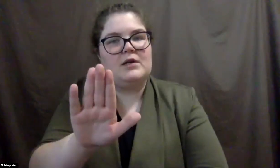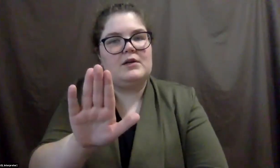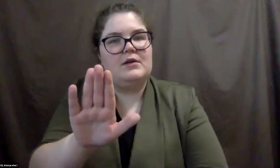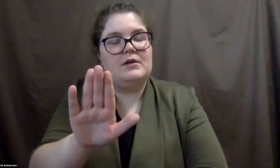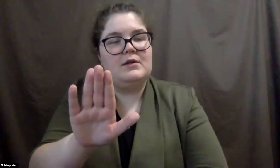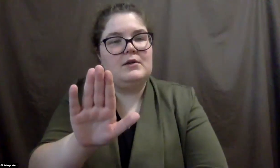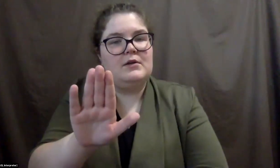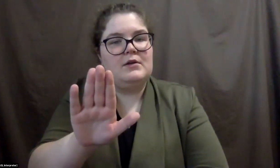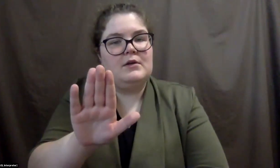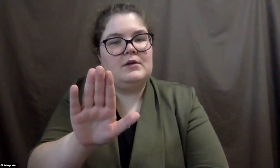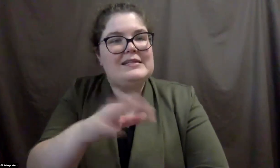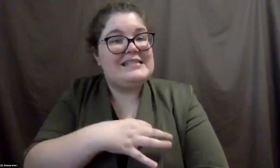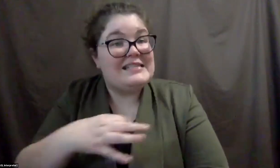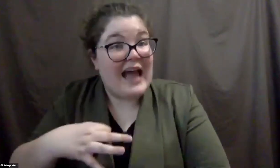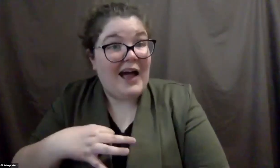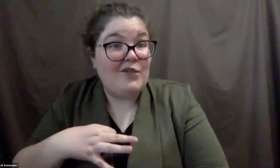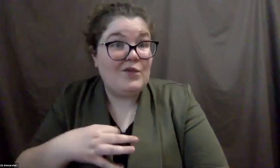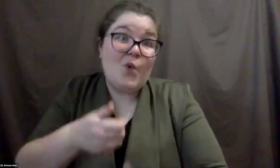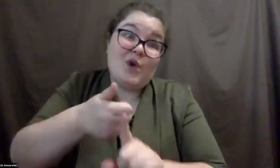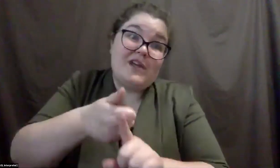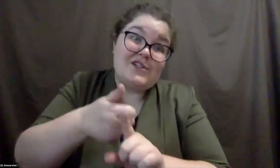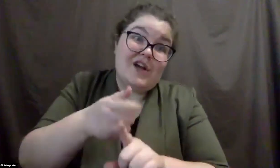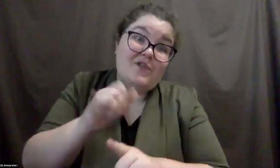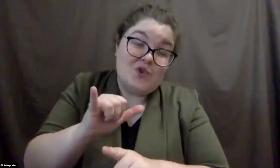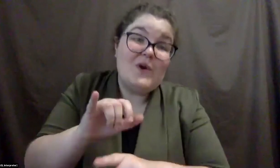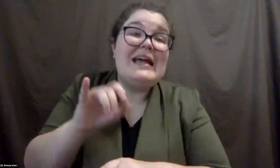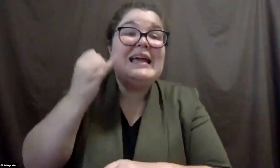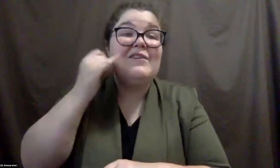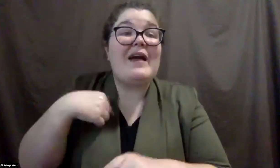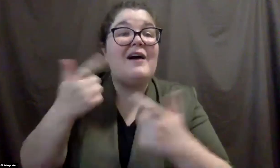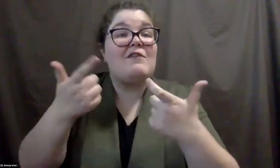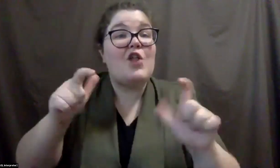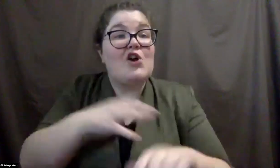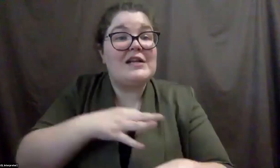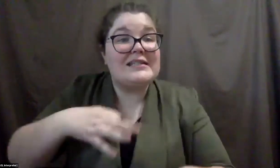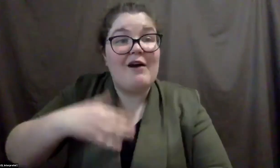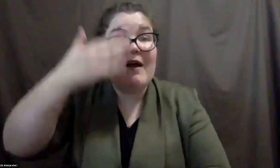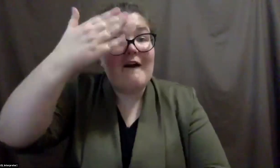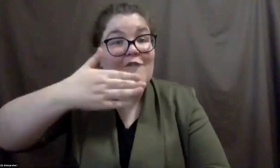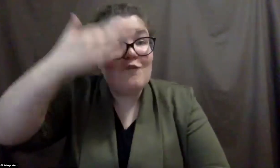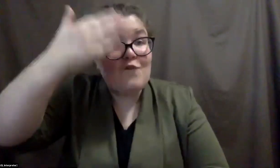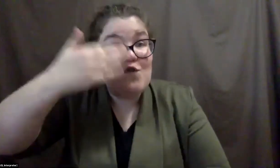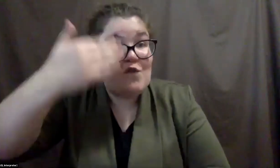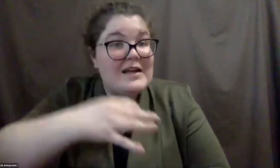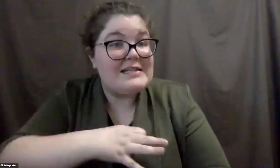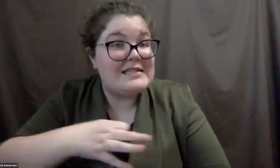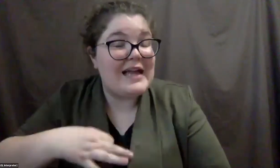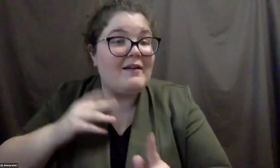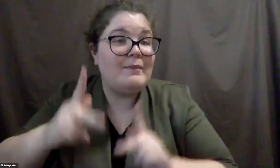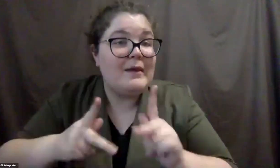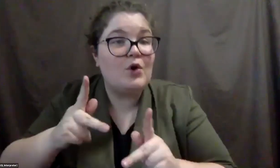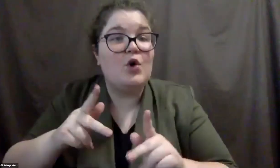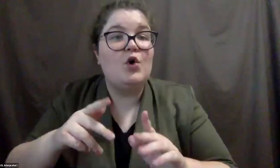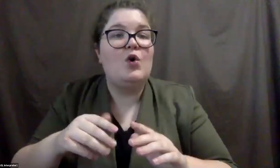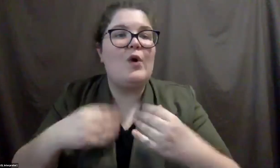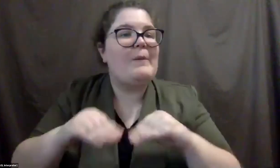yourself or your staff, if you have a bigger staff and you kind of have like a front of house, uh, people who are customer